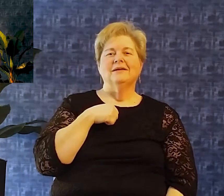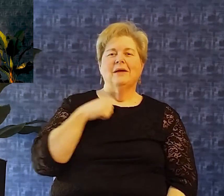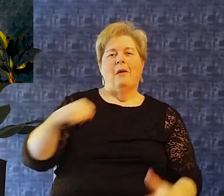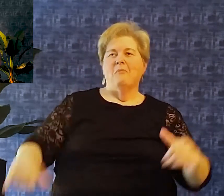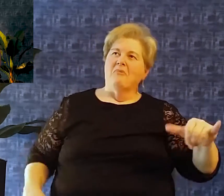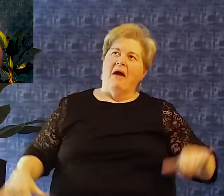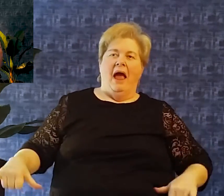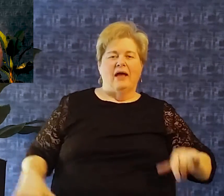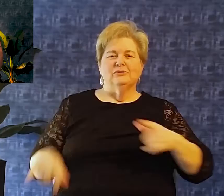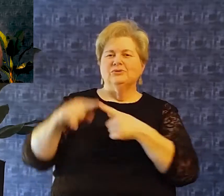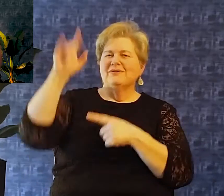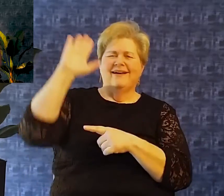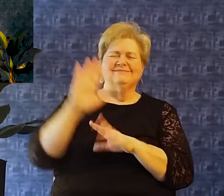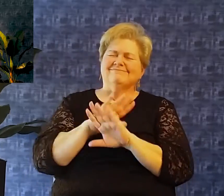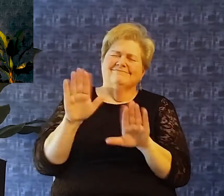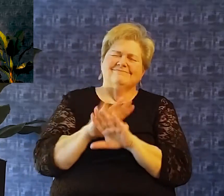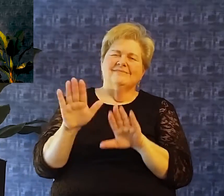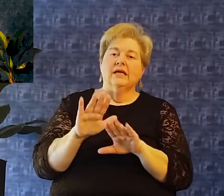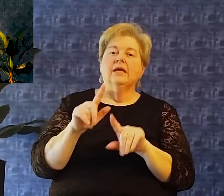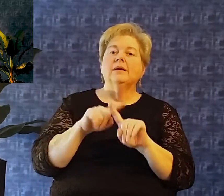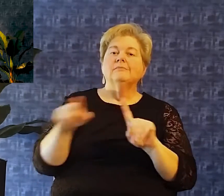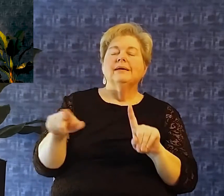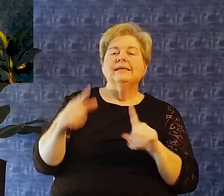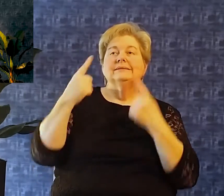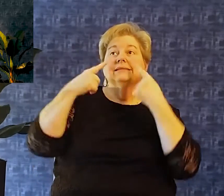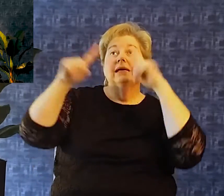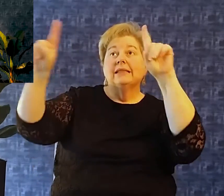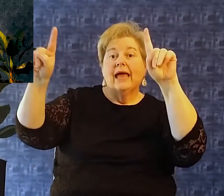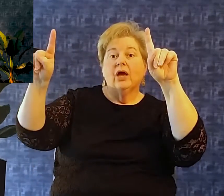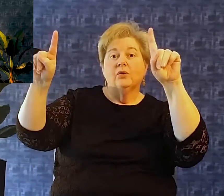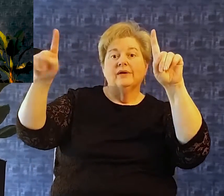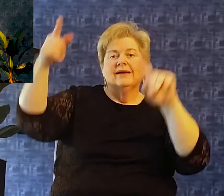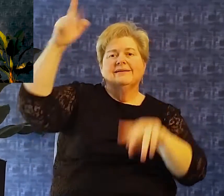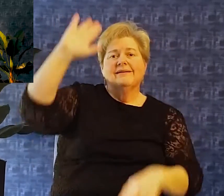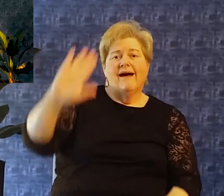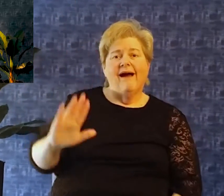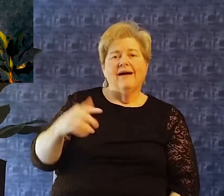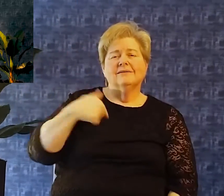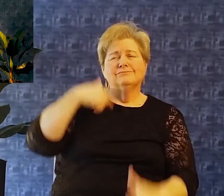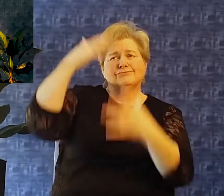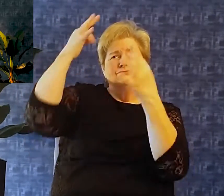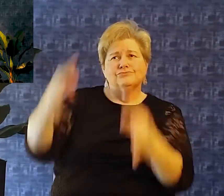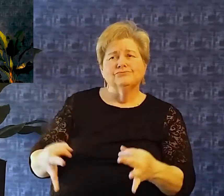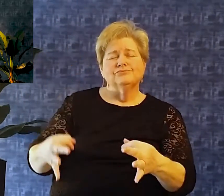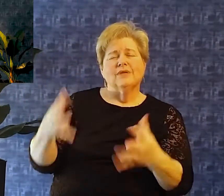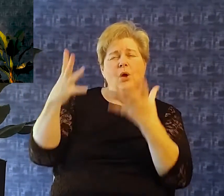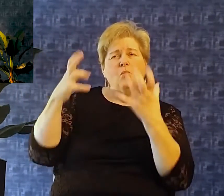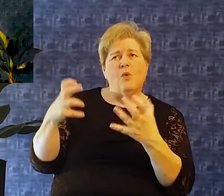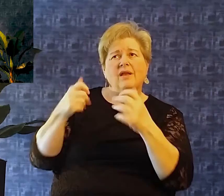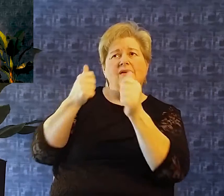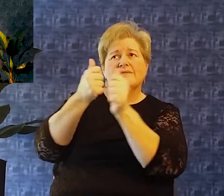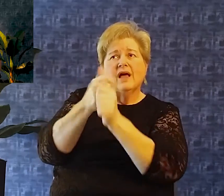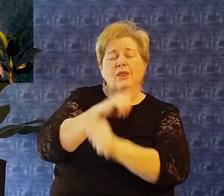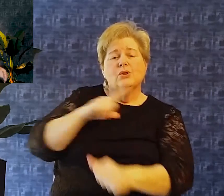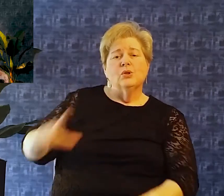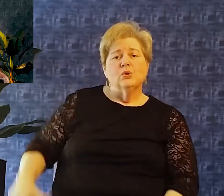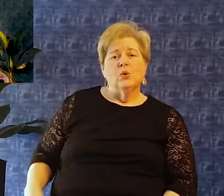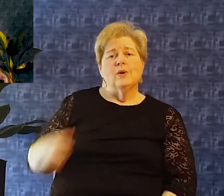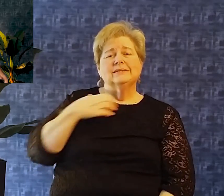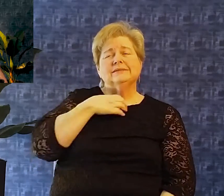commitment to the lord and his desire to serve god I when I was reading through this many many times